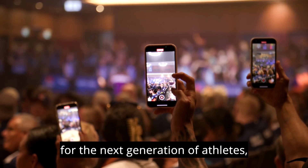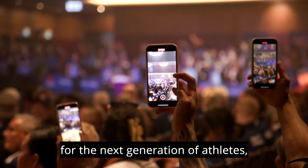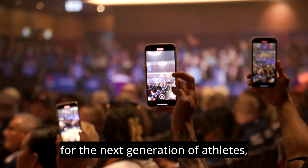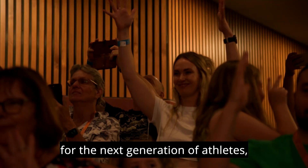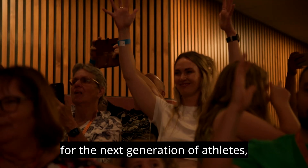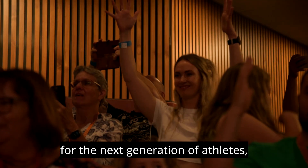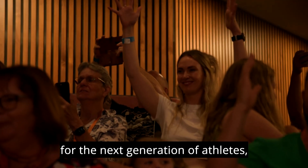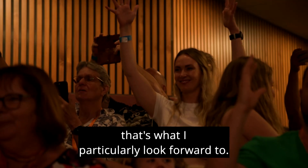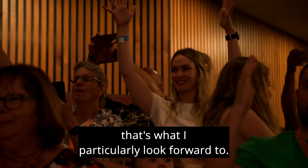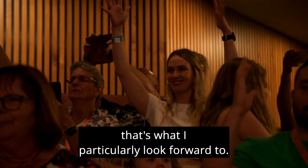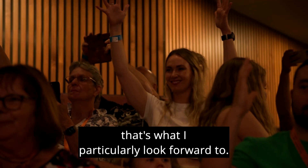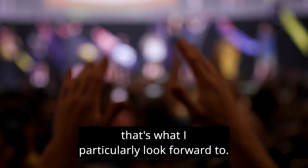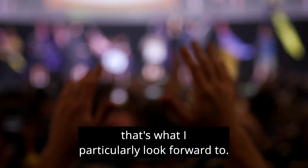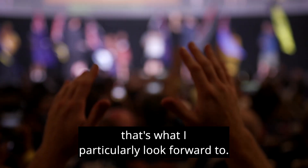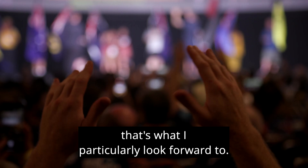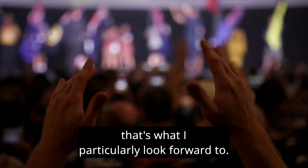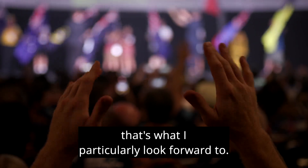next generation of athletes, that's what I particularly look forward to.